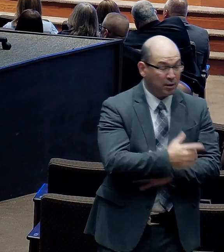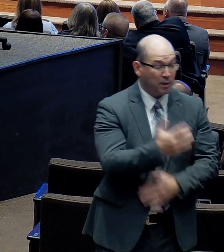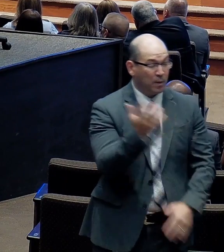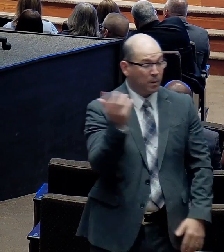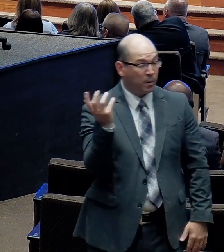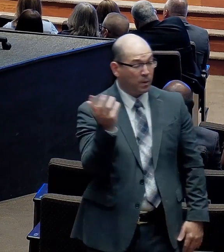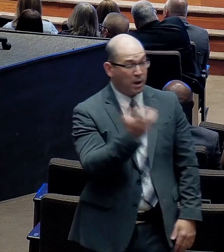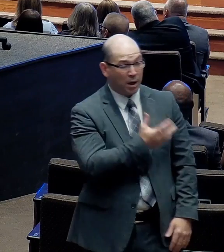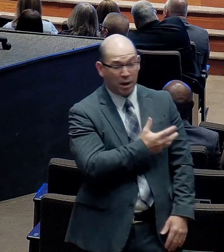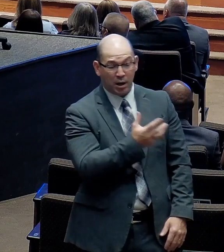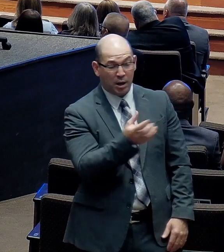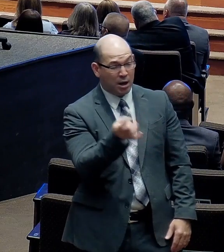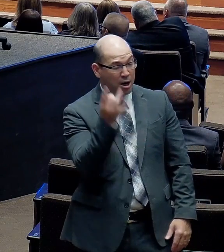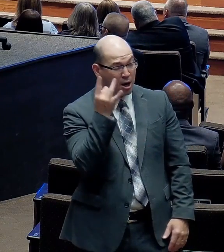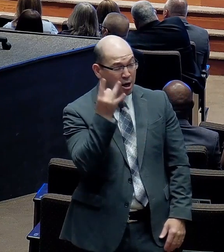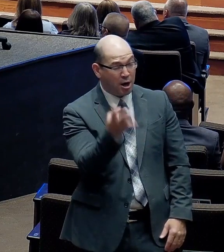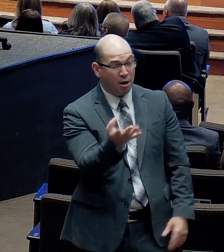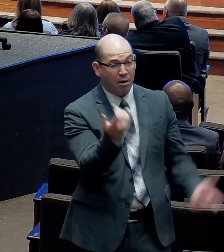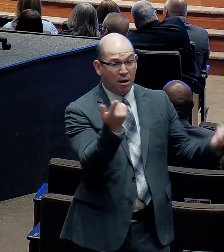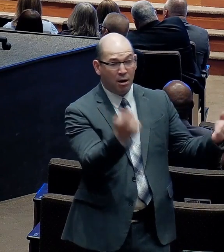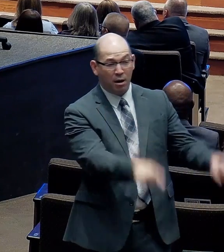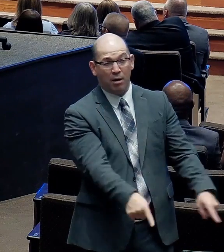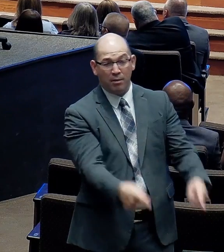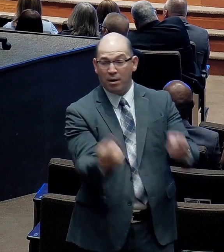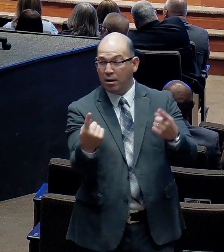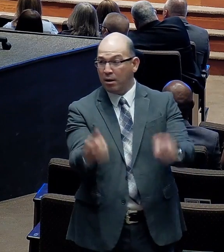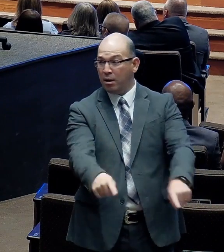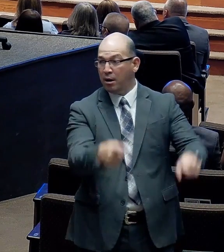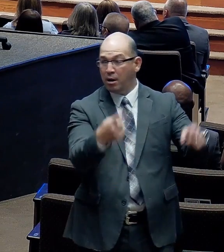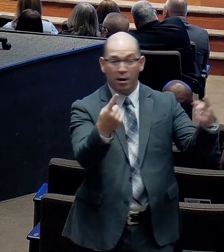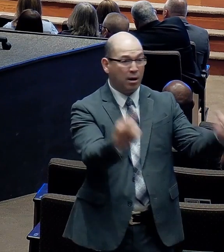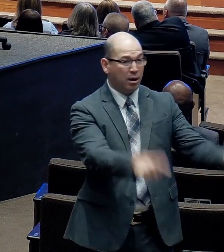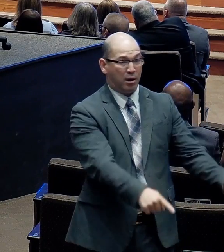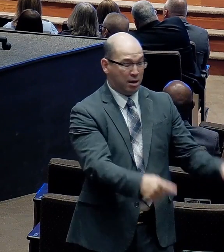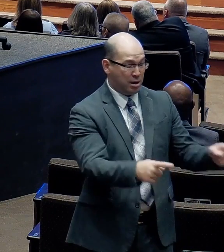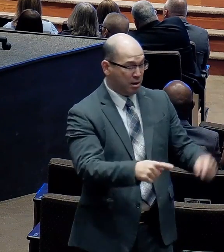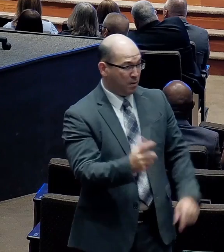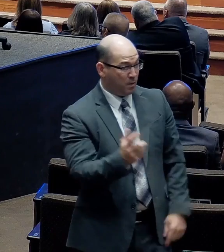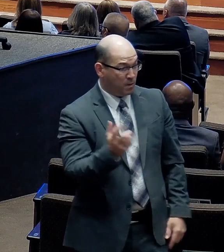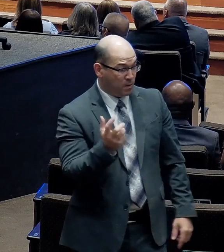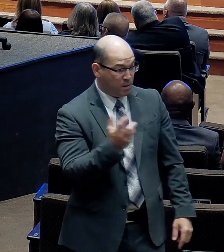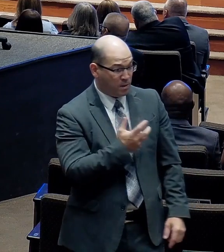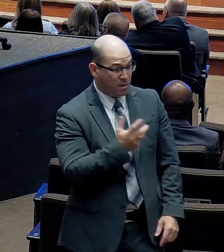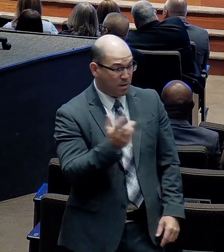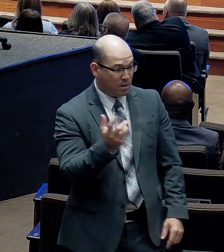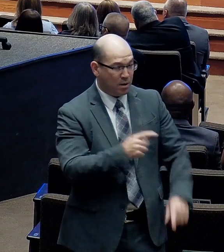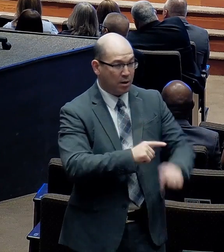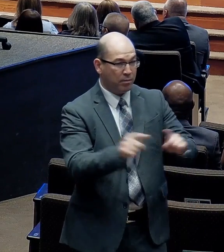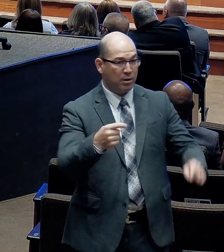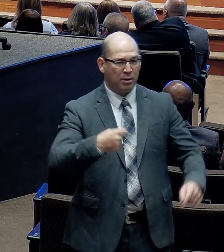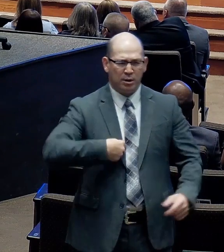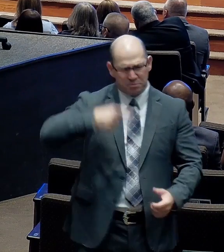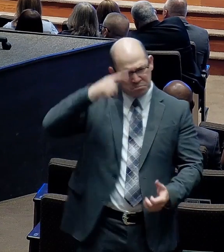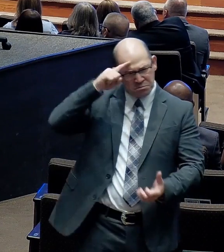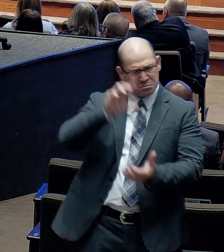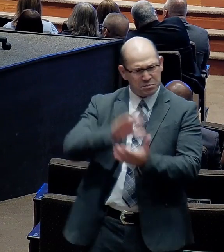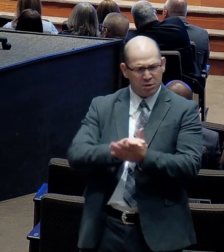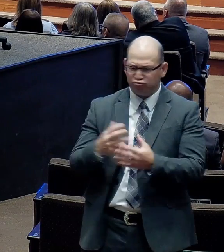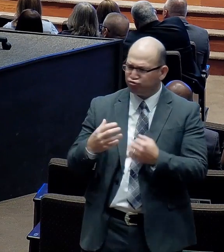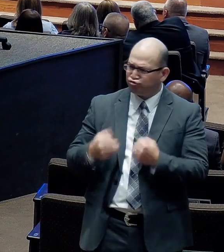That we've never faced before. But I'm convinced. That we're going to come out of it. And say.